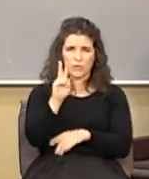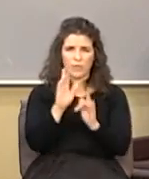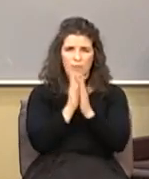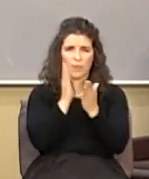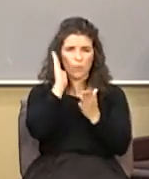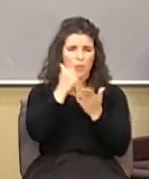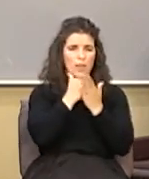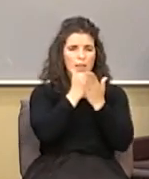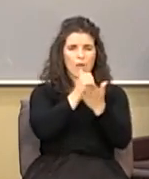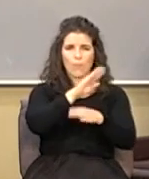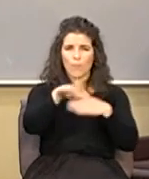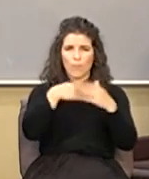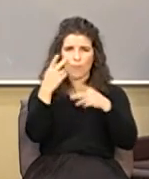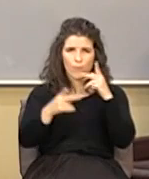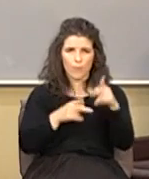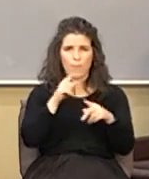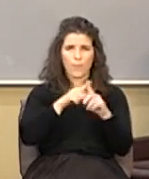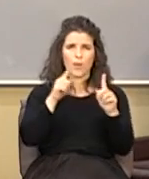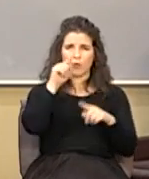but you need to appreciate that